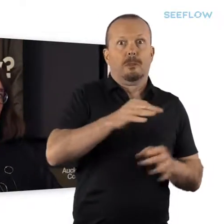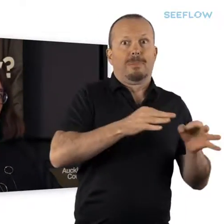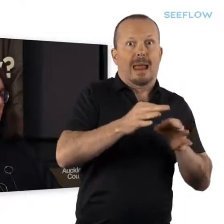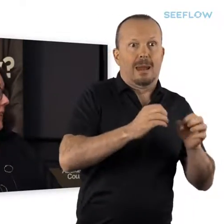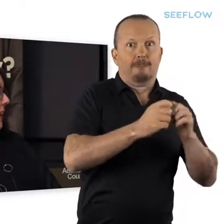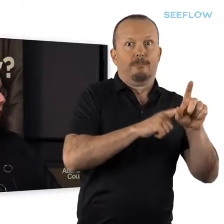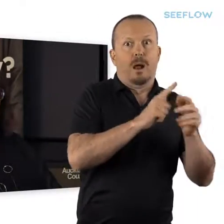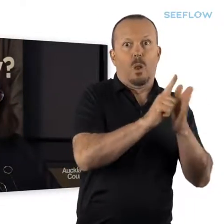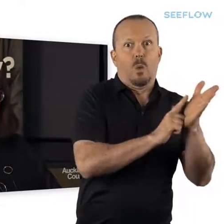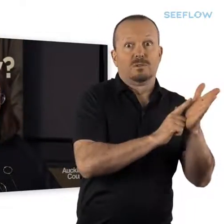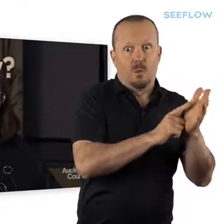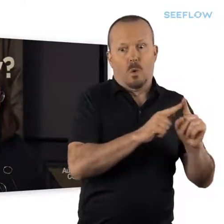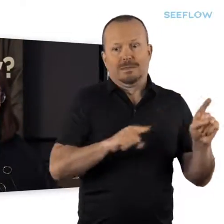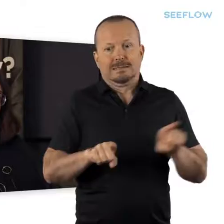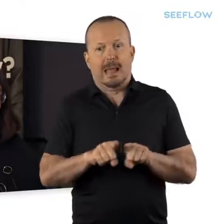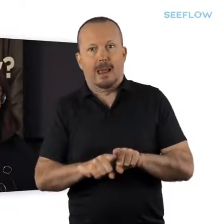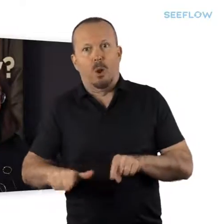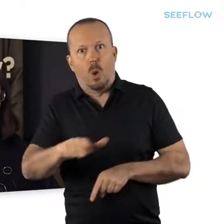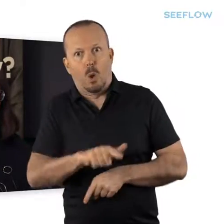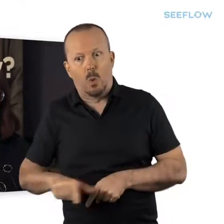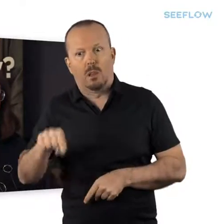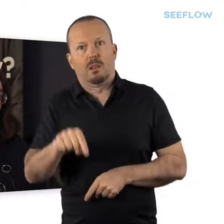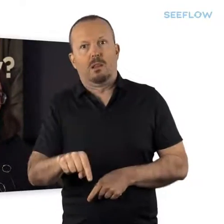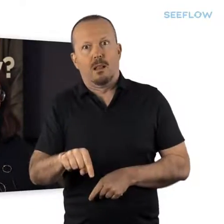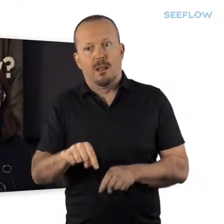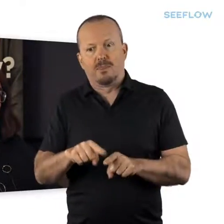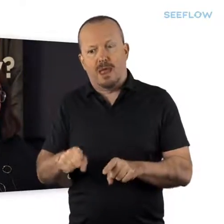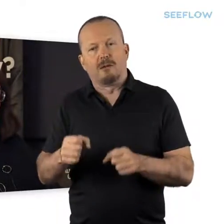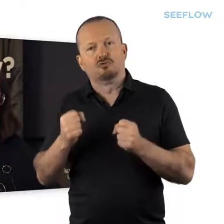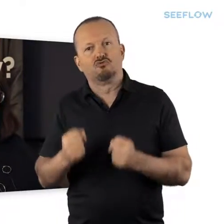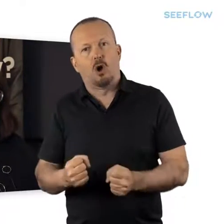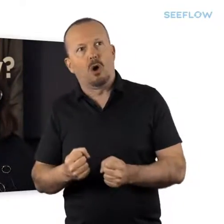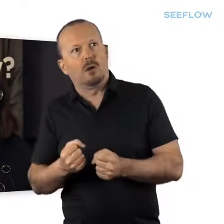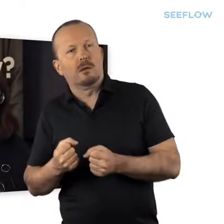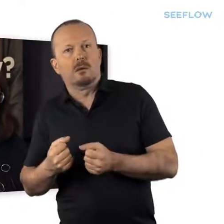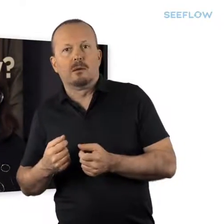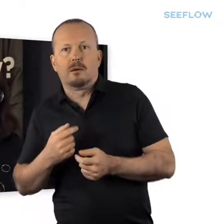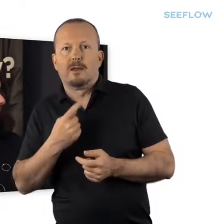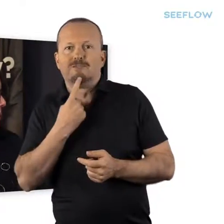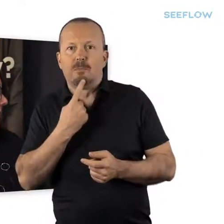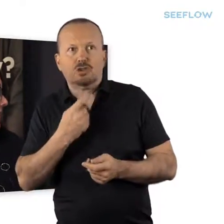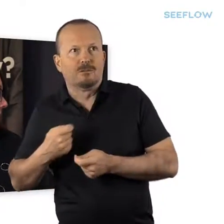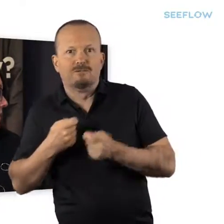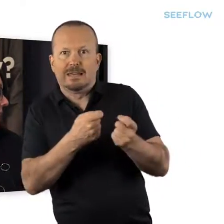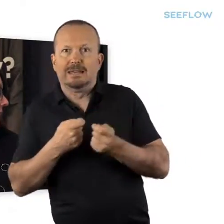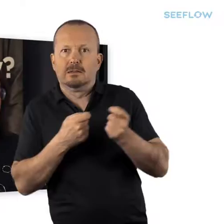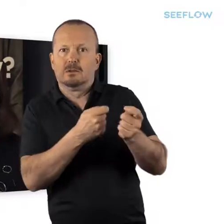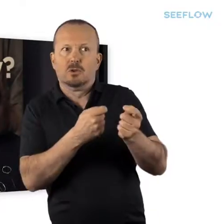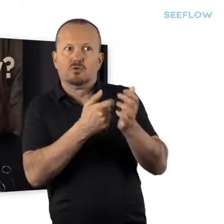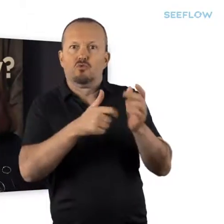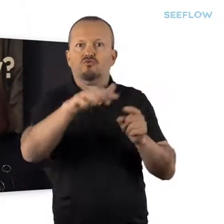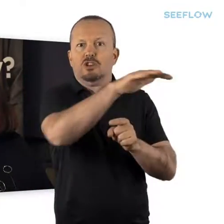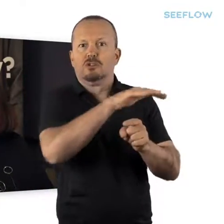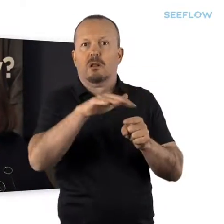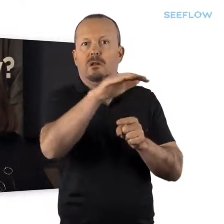and by-laws, and local boards have an important role in providing local input into those plans and by-laws.